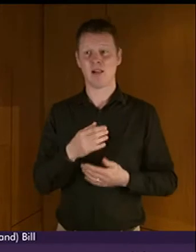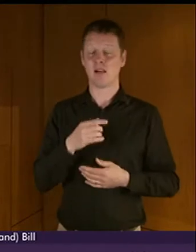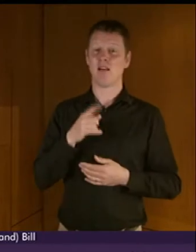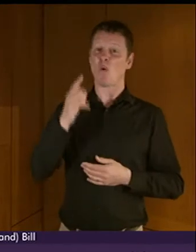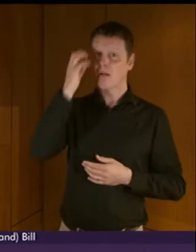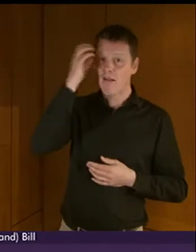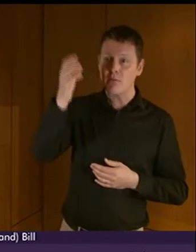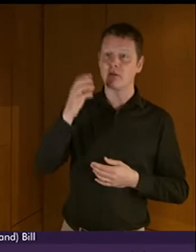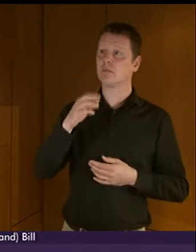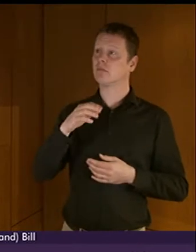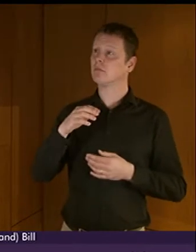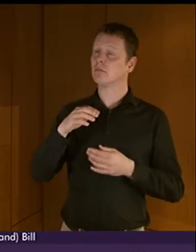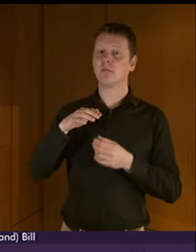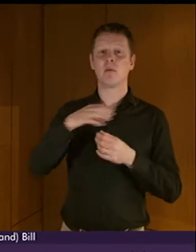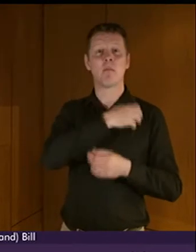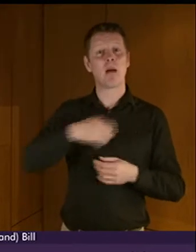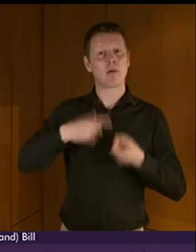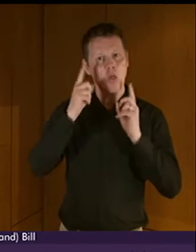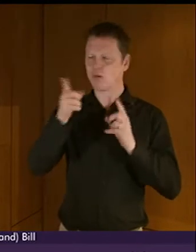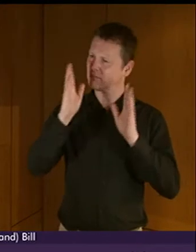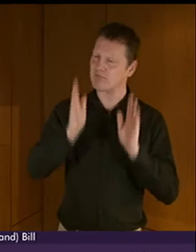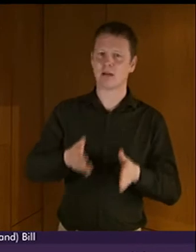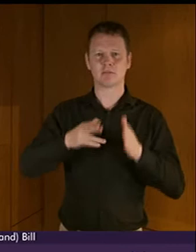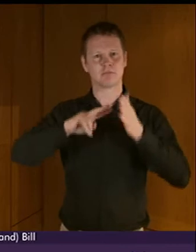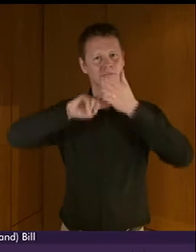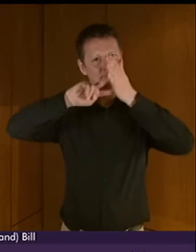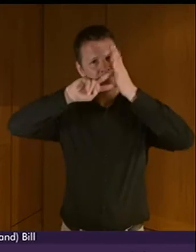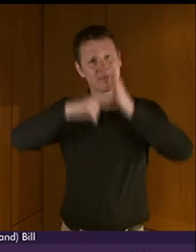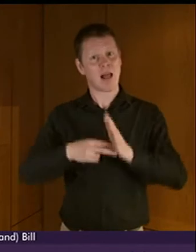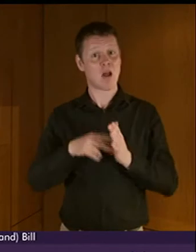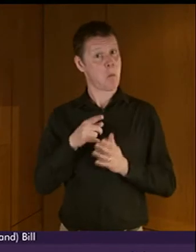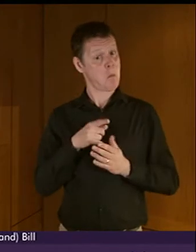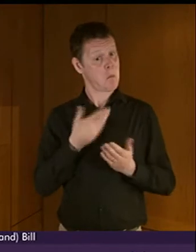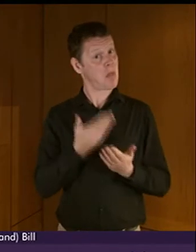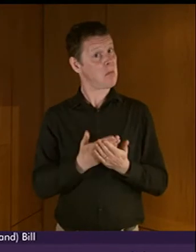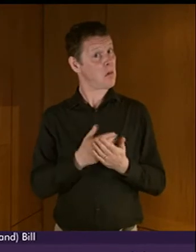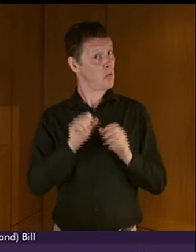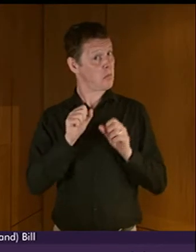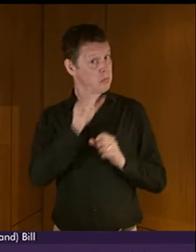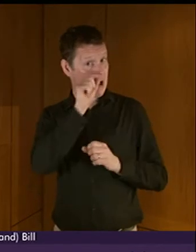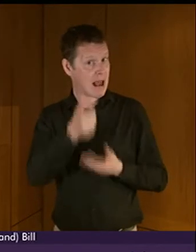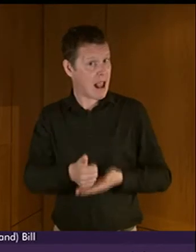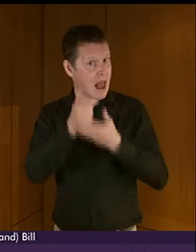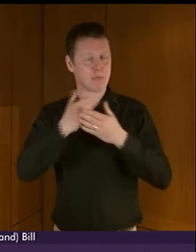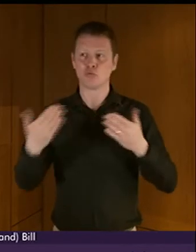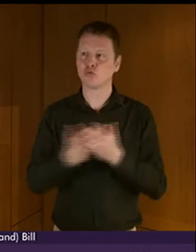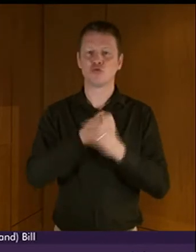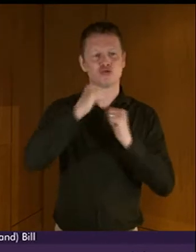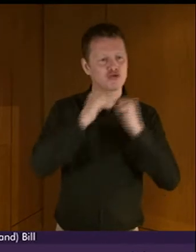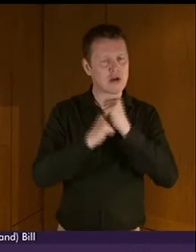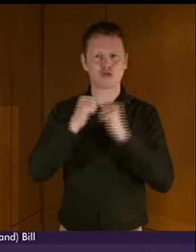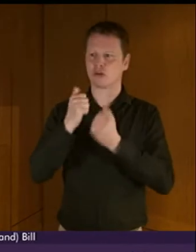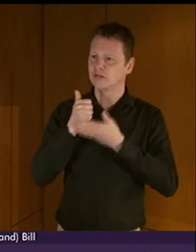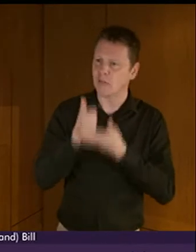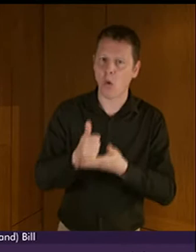place BSL plans, this bill could help develop an infrastructure and services to support British Sign Language. And it